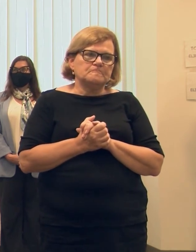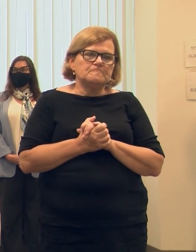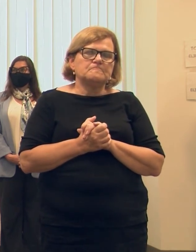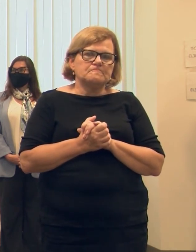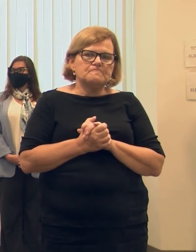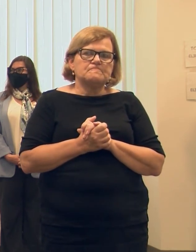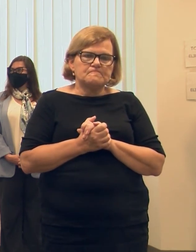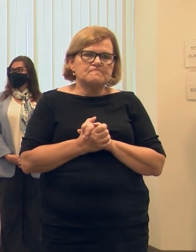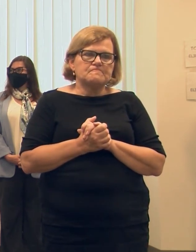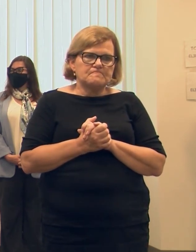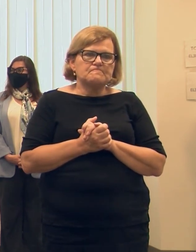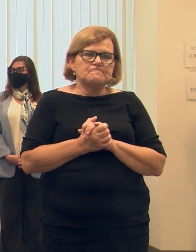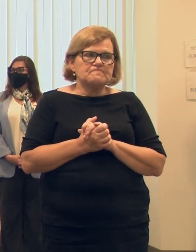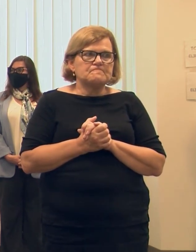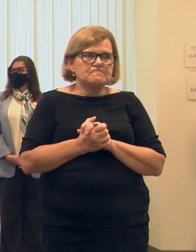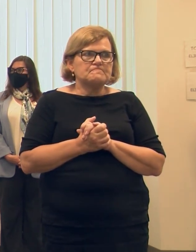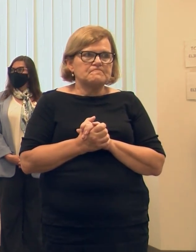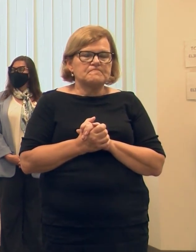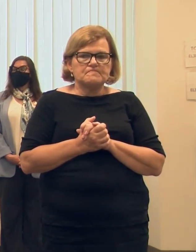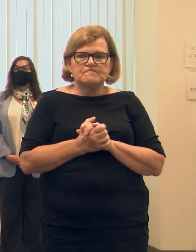Oh, of course. Yeah, please.